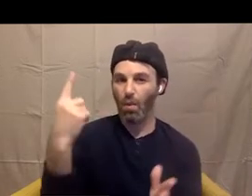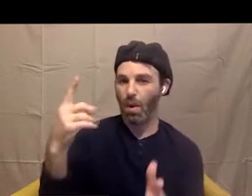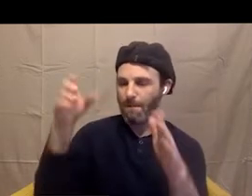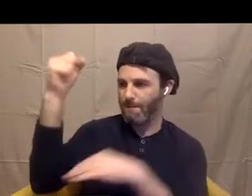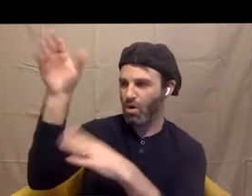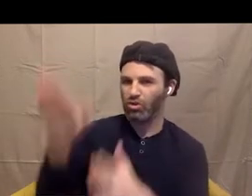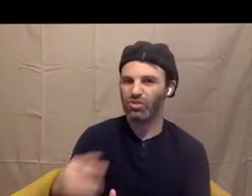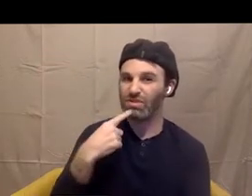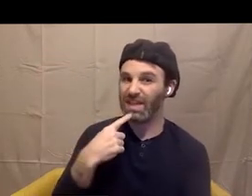God.